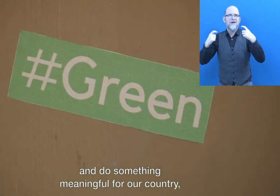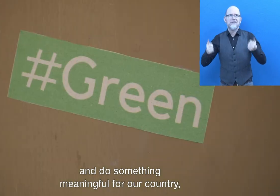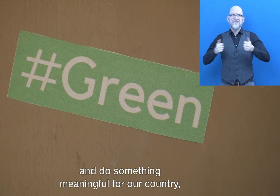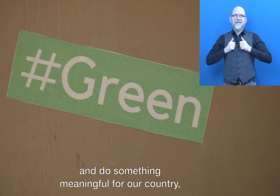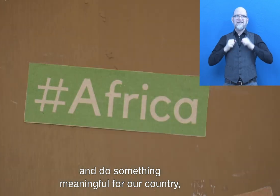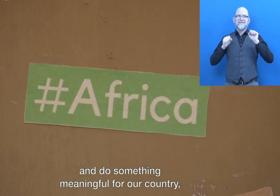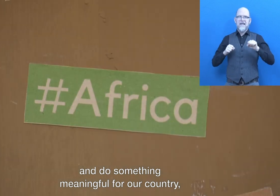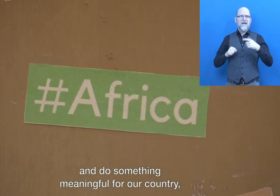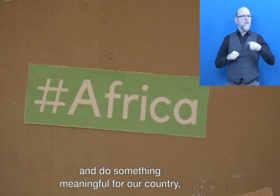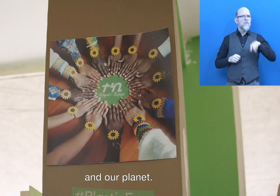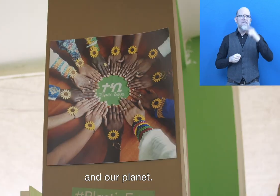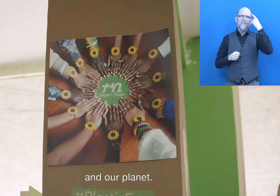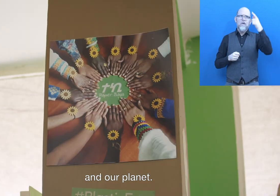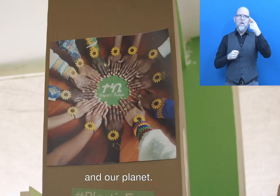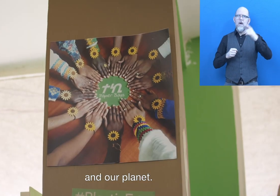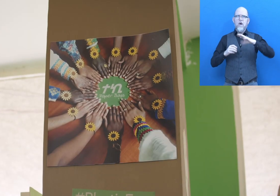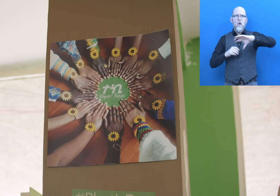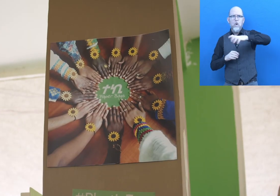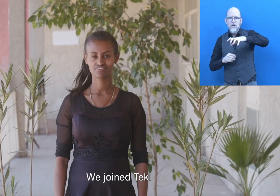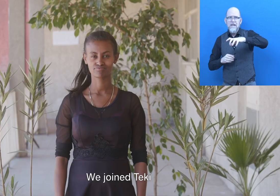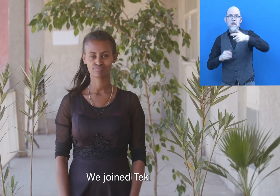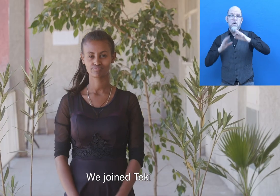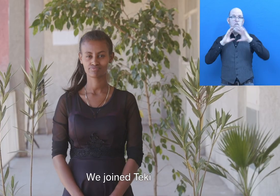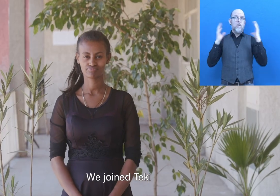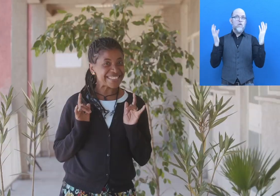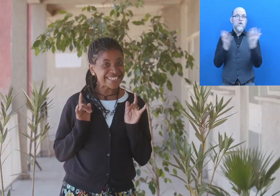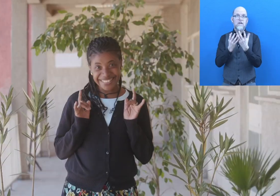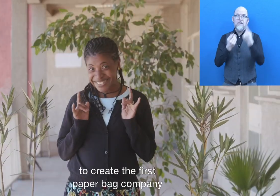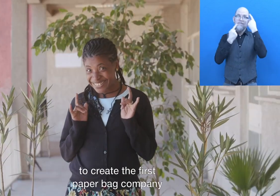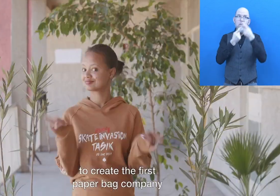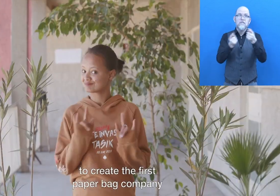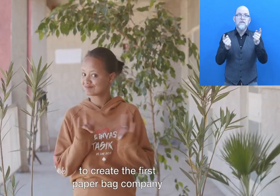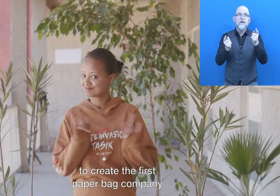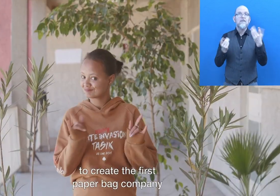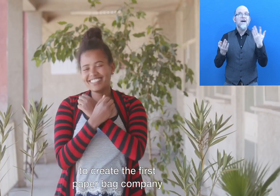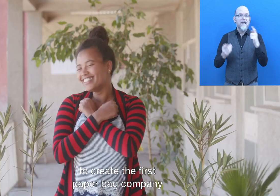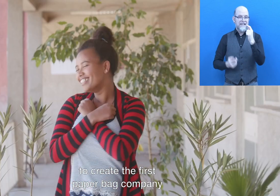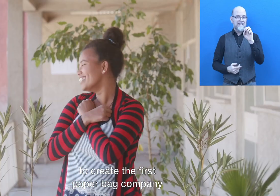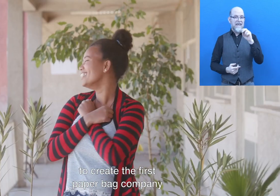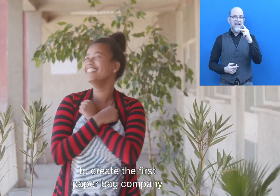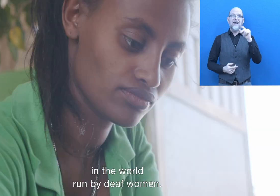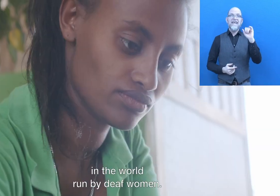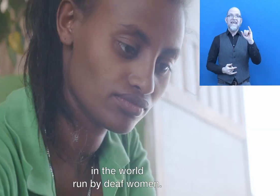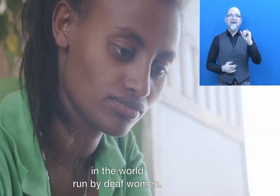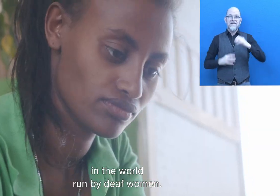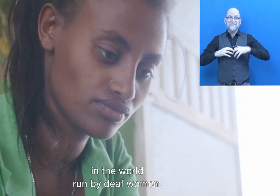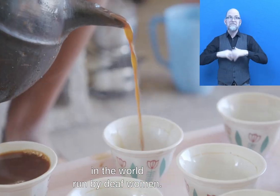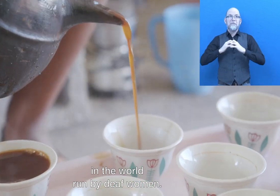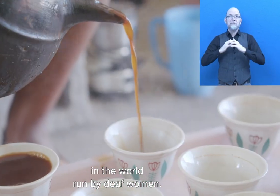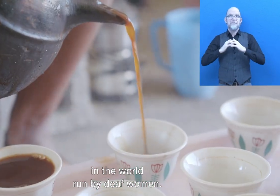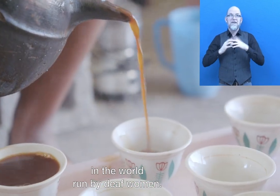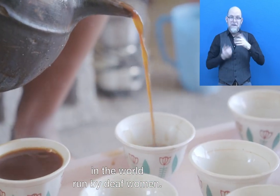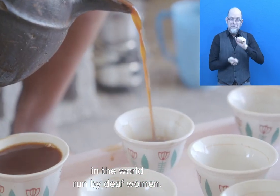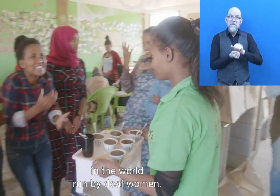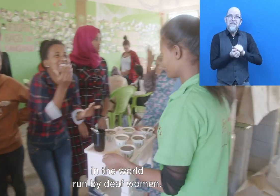something meaningful for our country and our planets. We joined Teki to create the first paper bag company in the world entirely